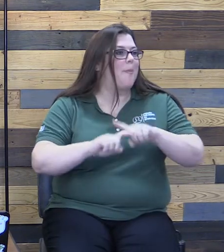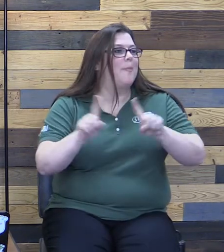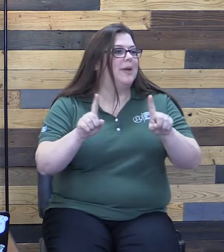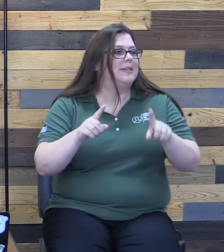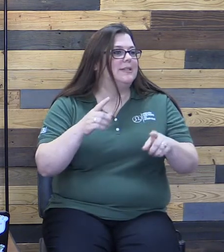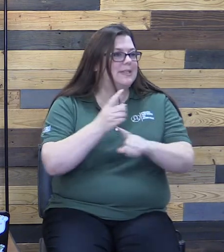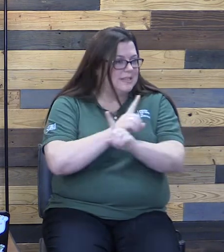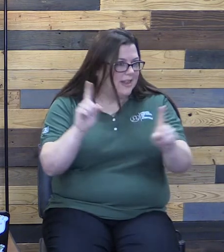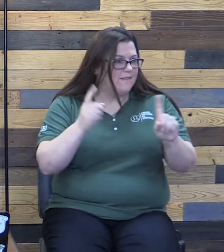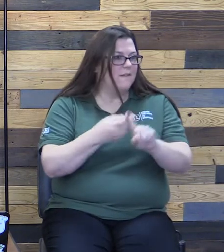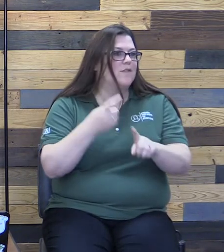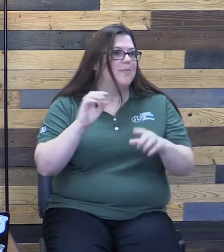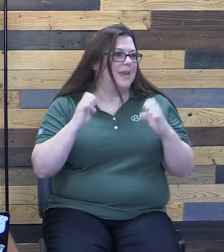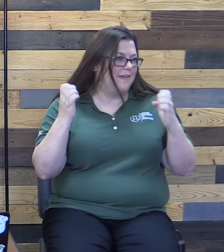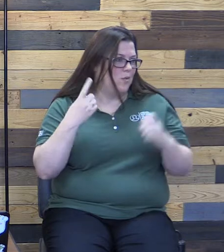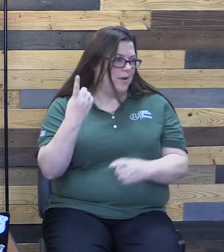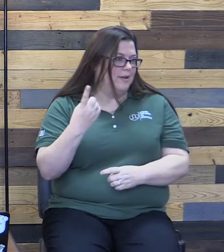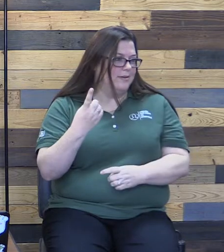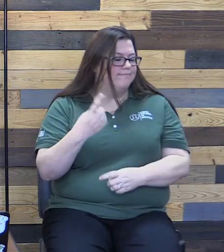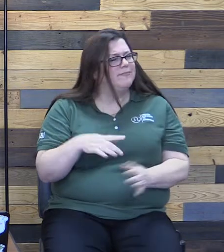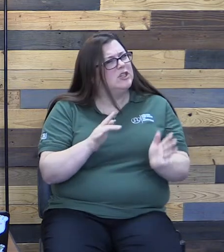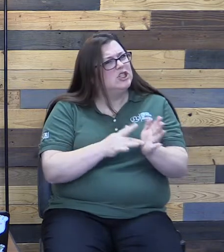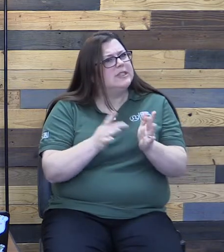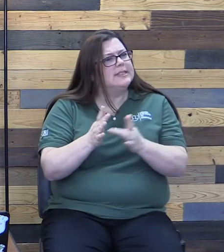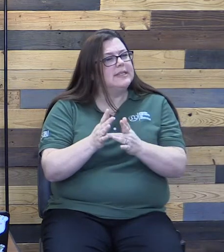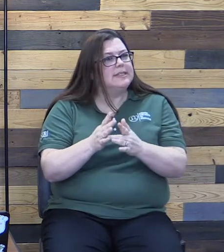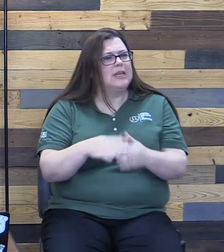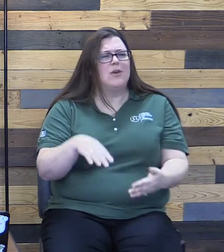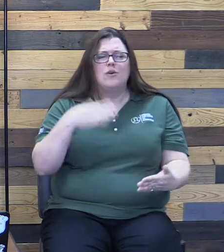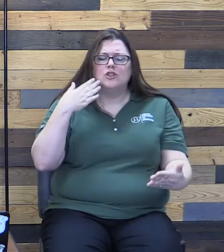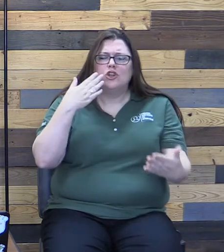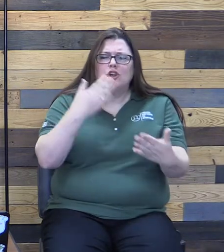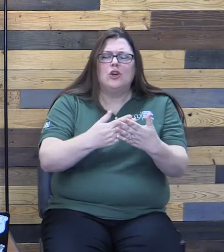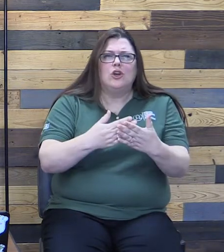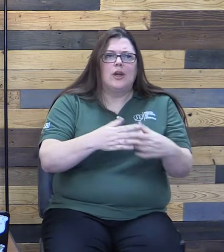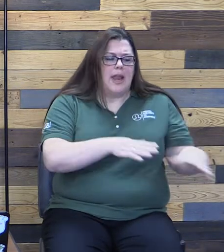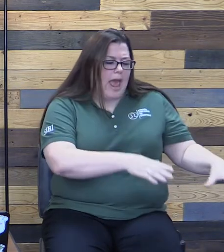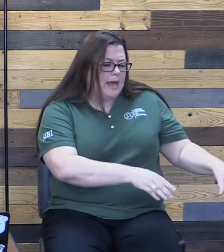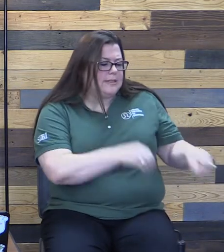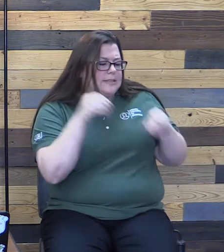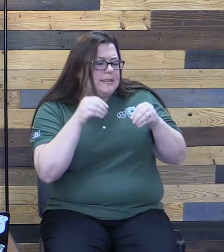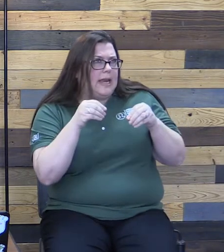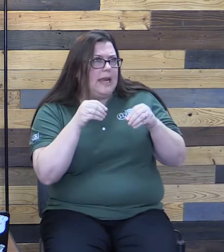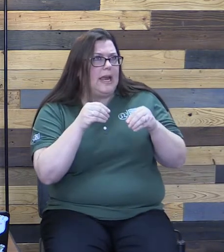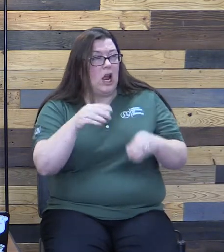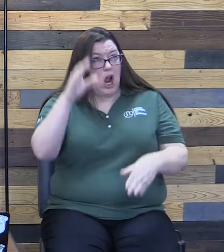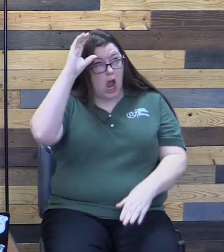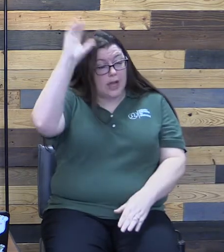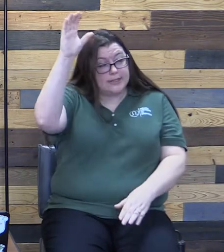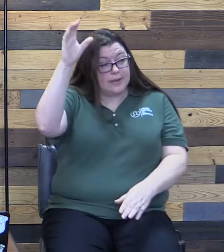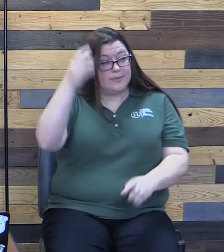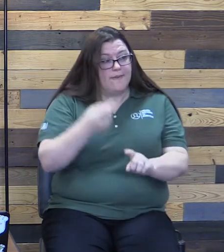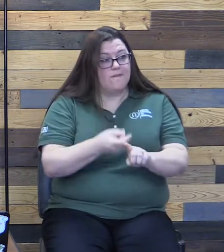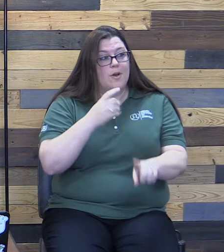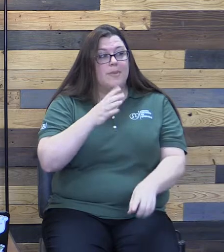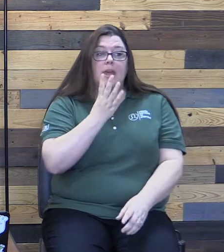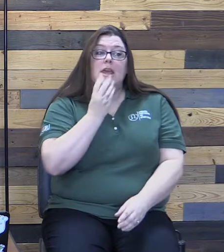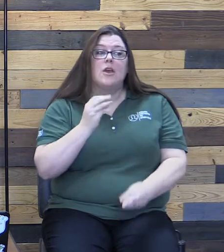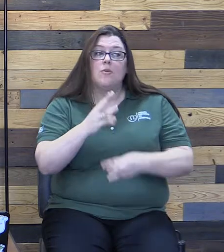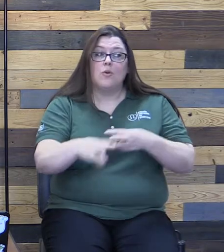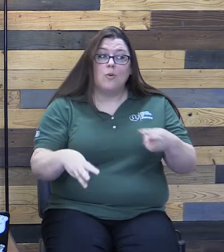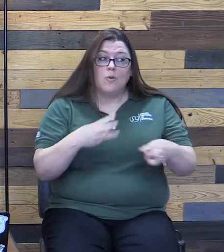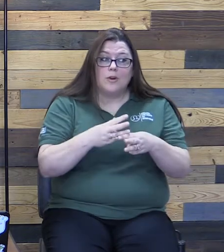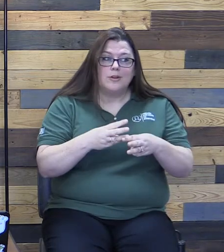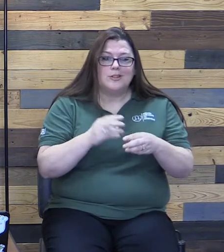Jesus was really good at taking concepts from the Hebrew world that already existed and putting them